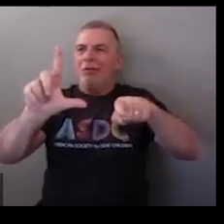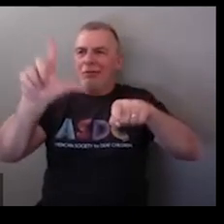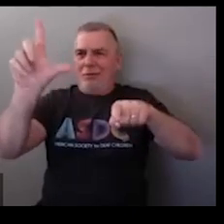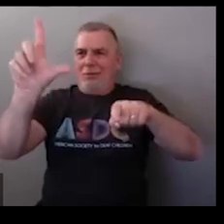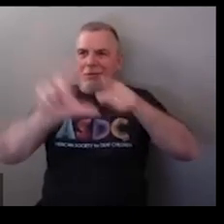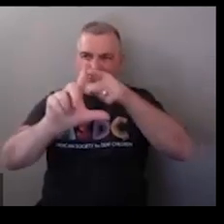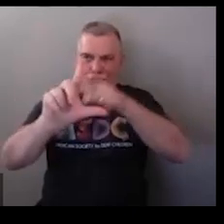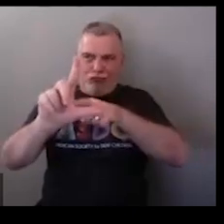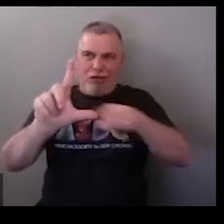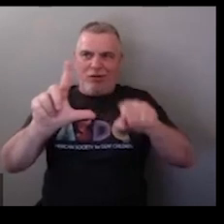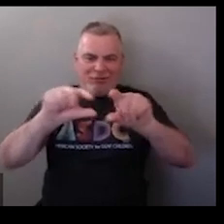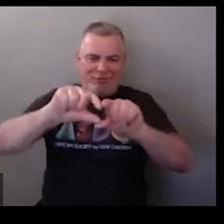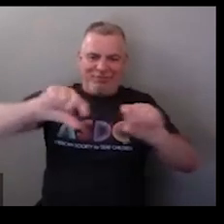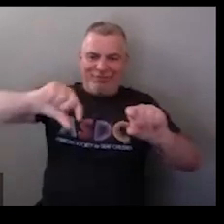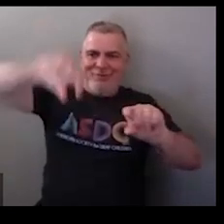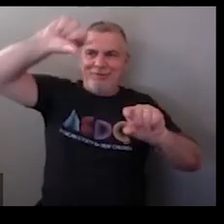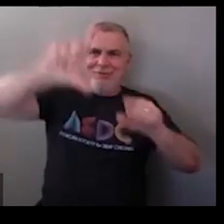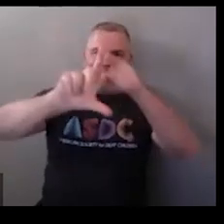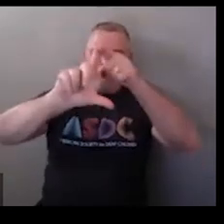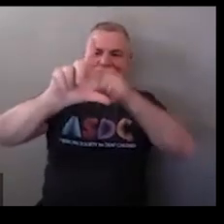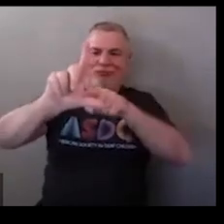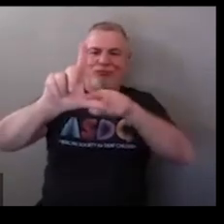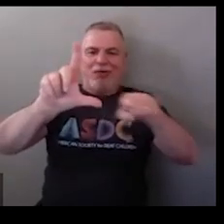and then you can talk about right angles with that